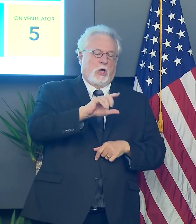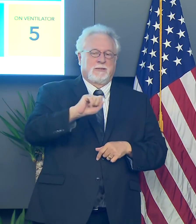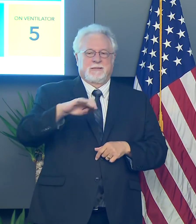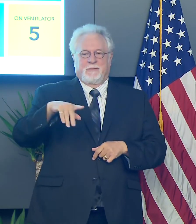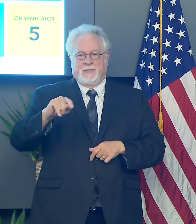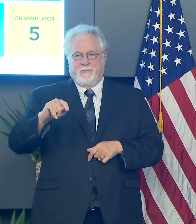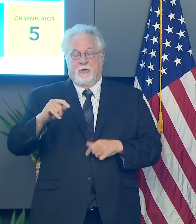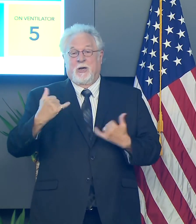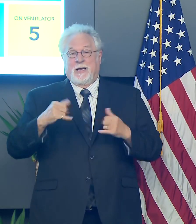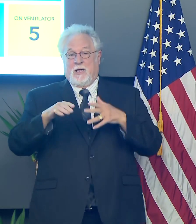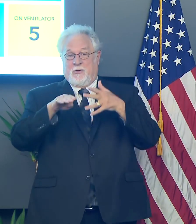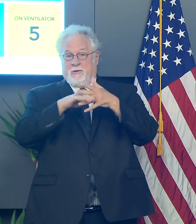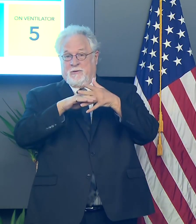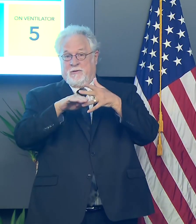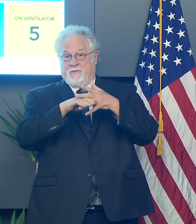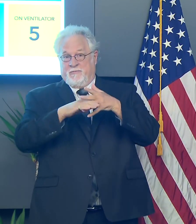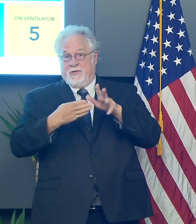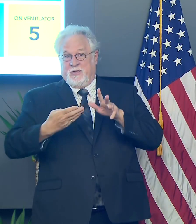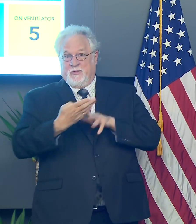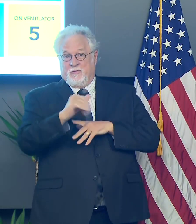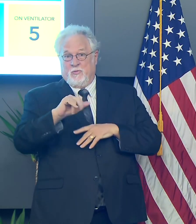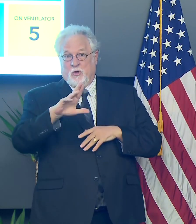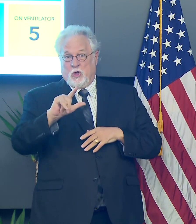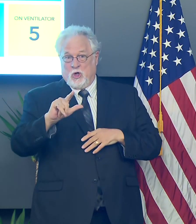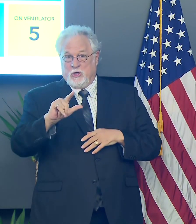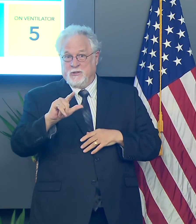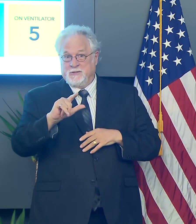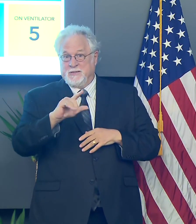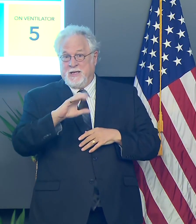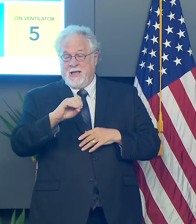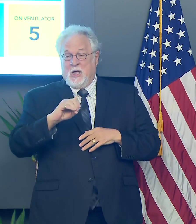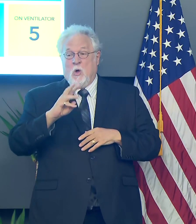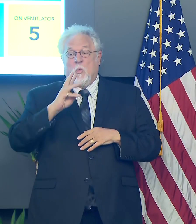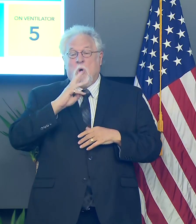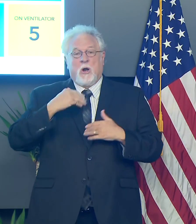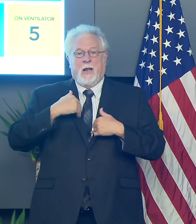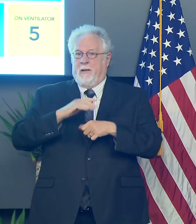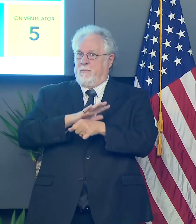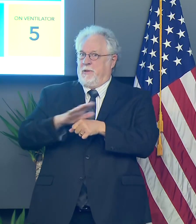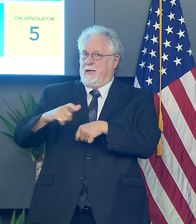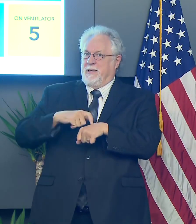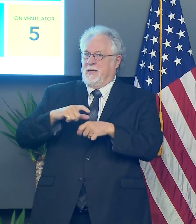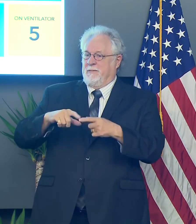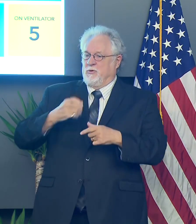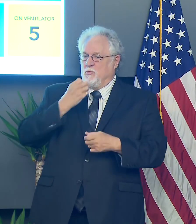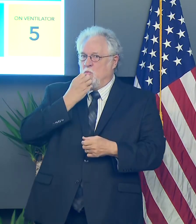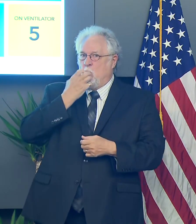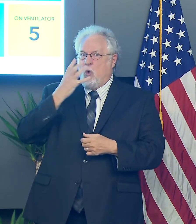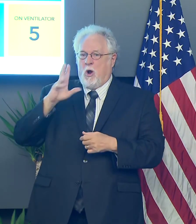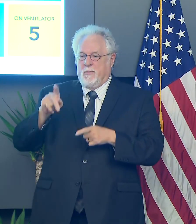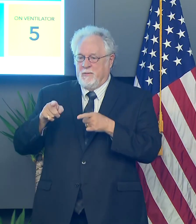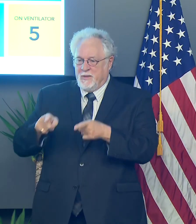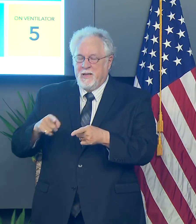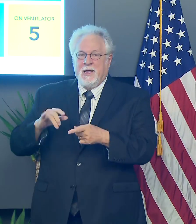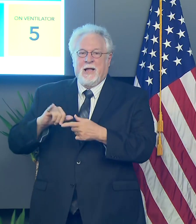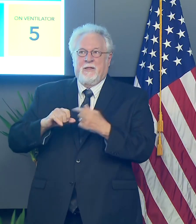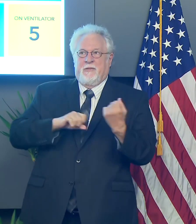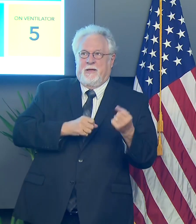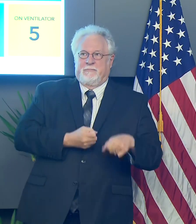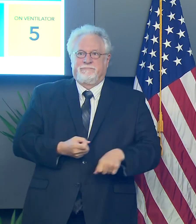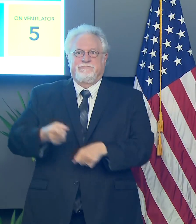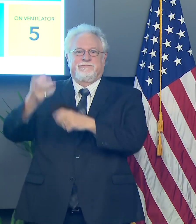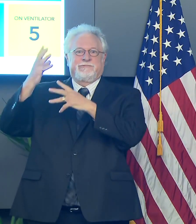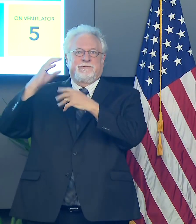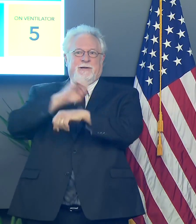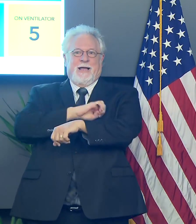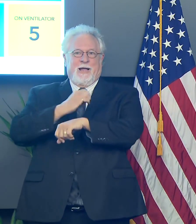We're now halfway through August and, and, uh, the water has had plenty of time to heat up and that fuels the energy that